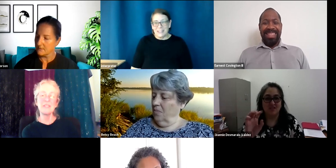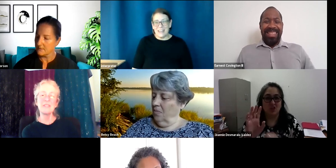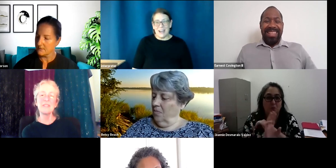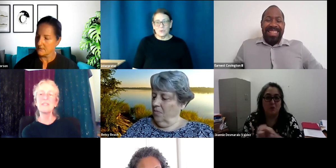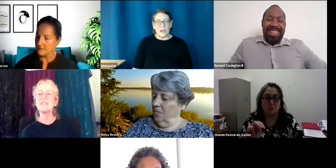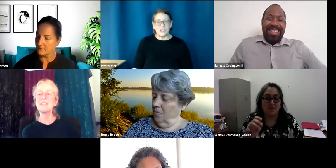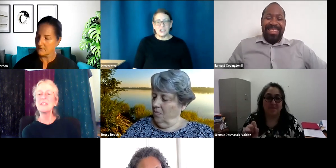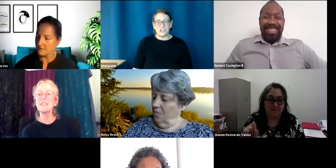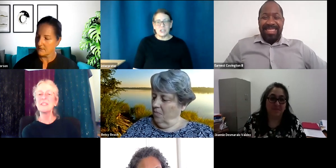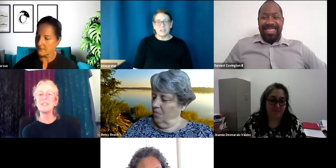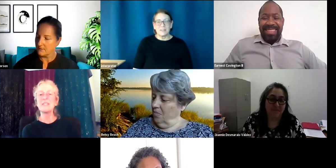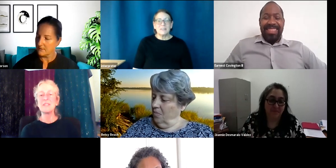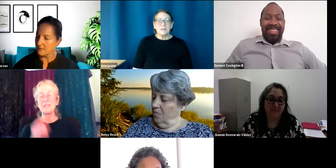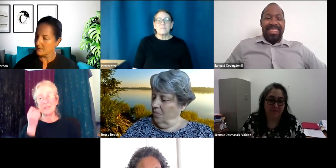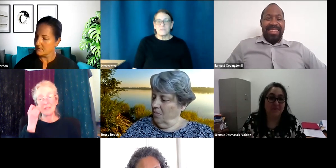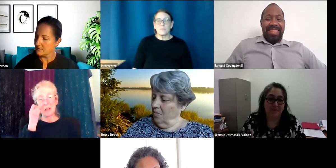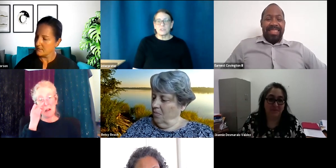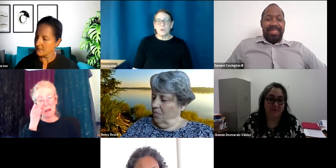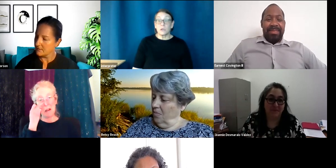Yeah. Rache. Rache. From Bridgemark.